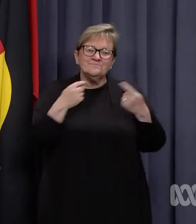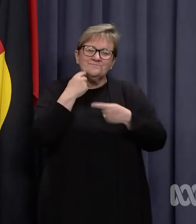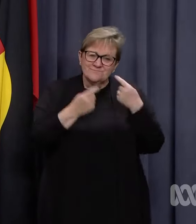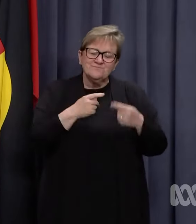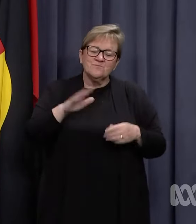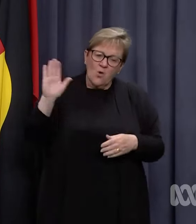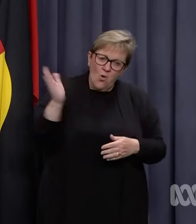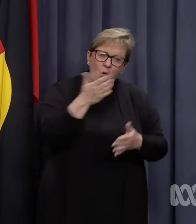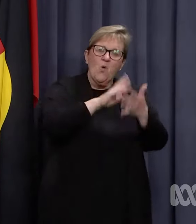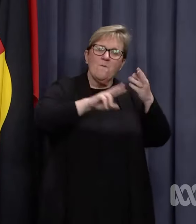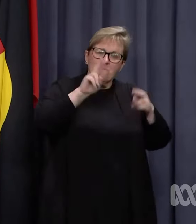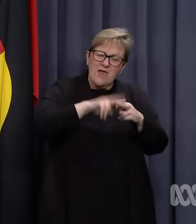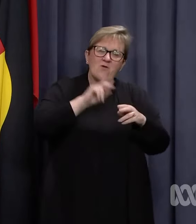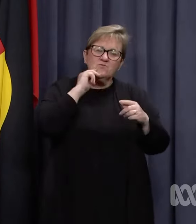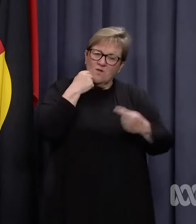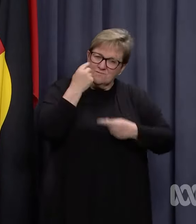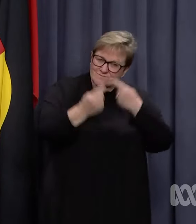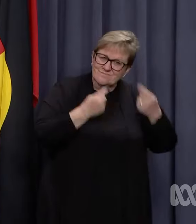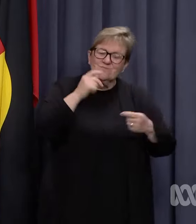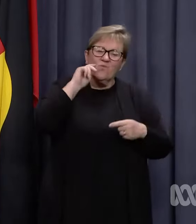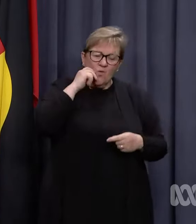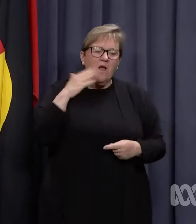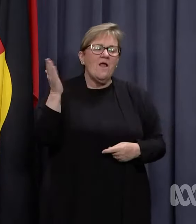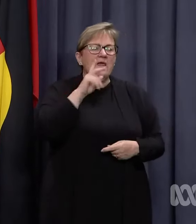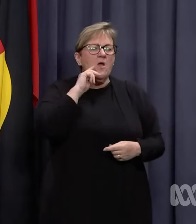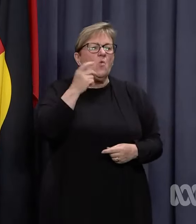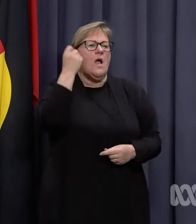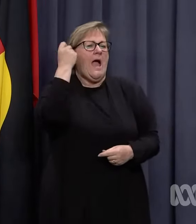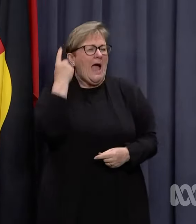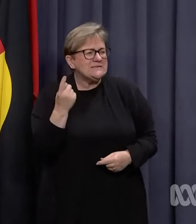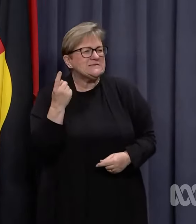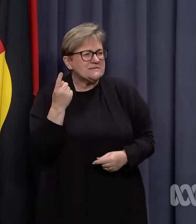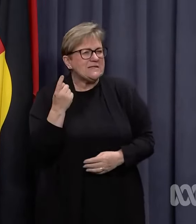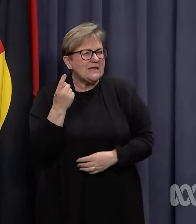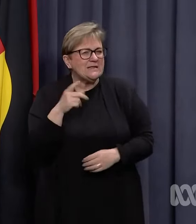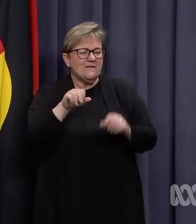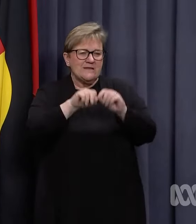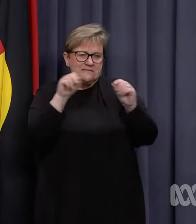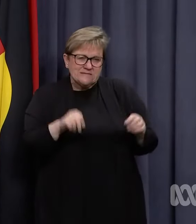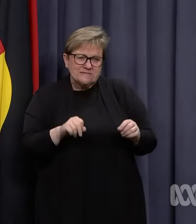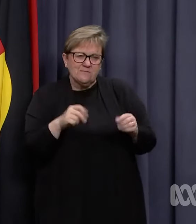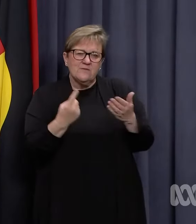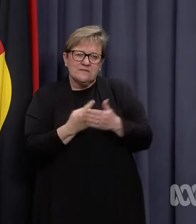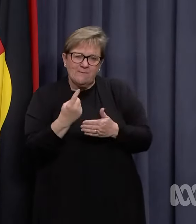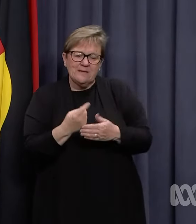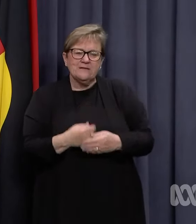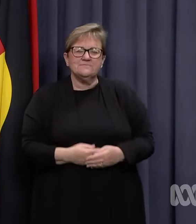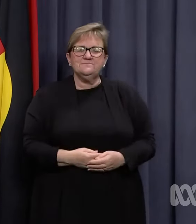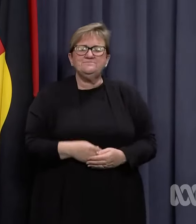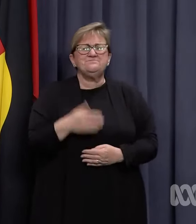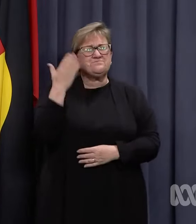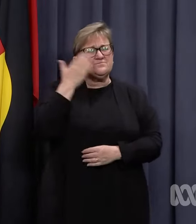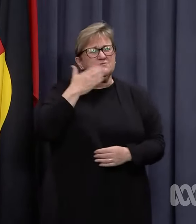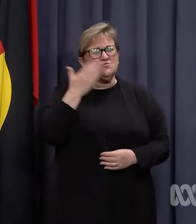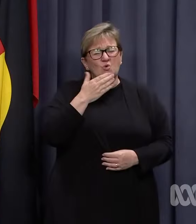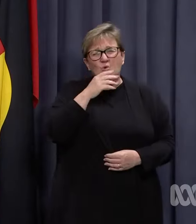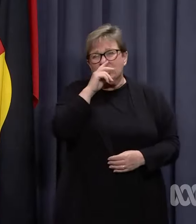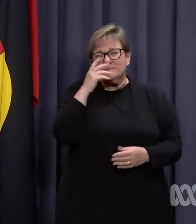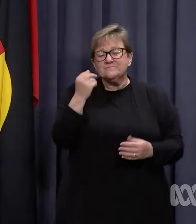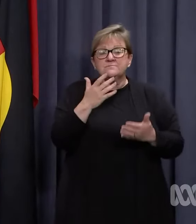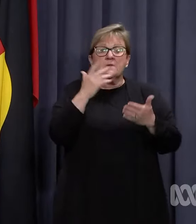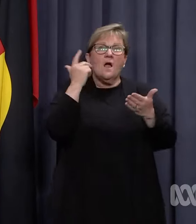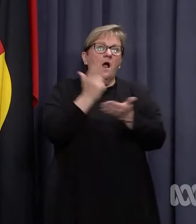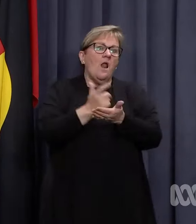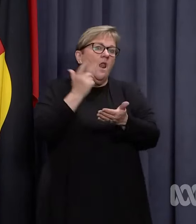All parents will get that information sent to them and they will understand the system that's in place. Schools are spending an